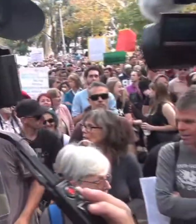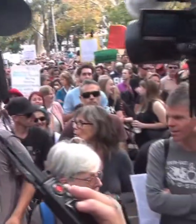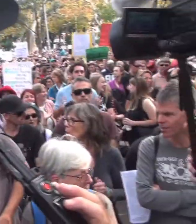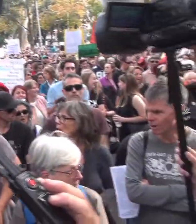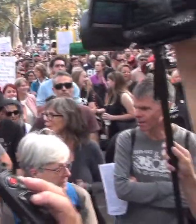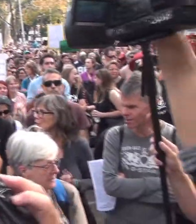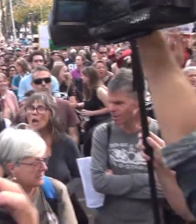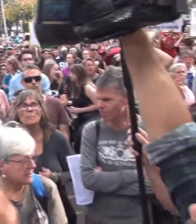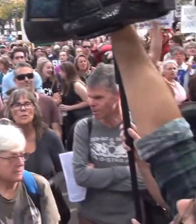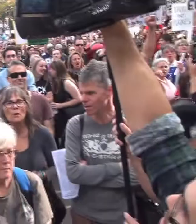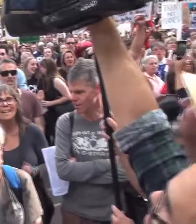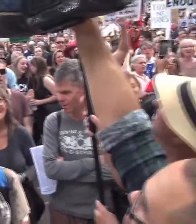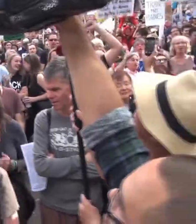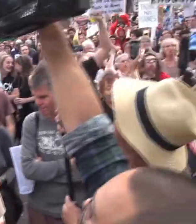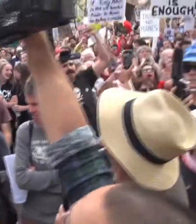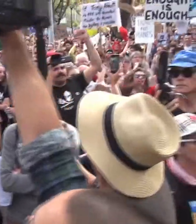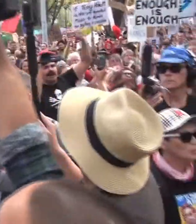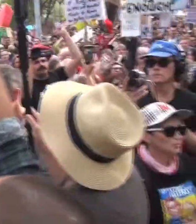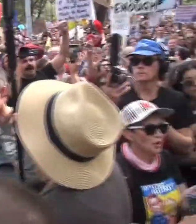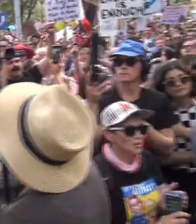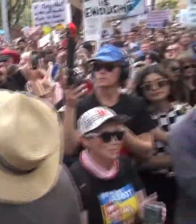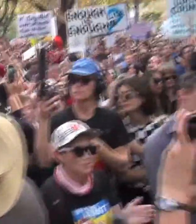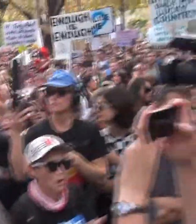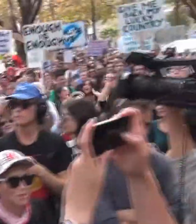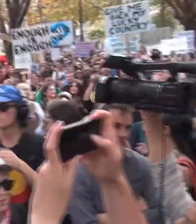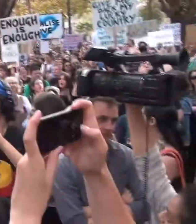Faster! Faster!